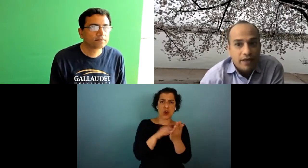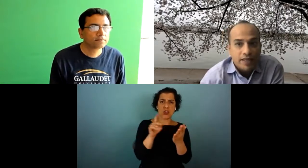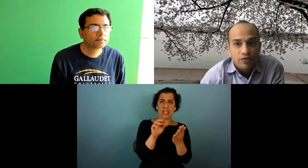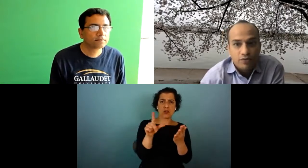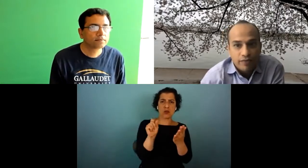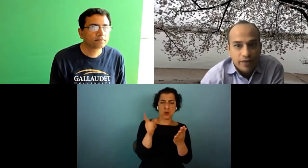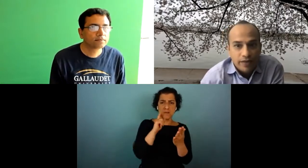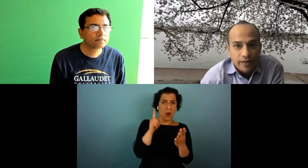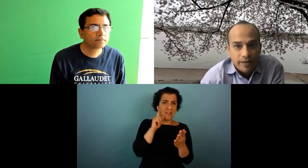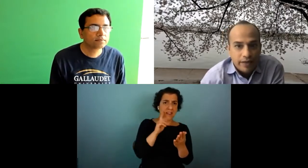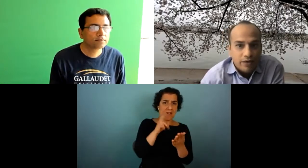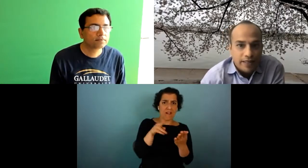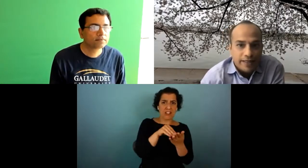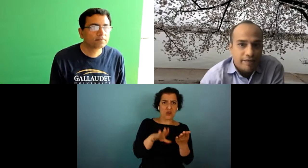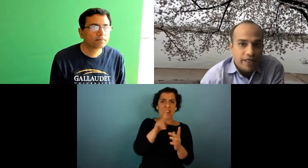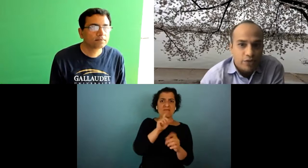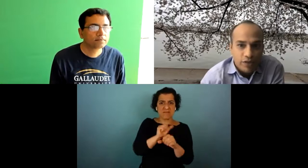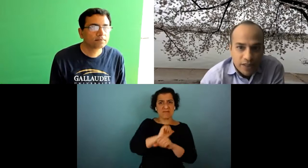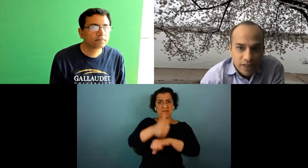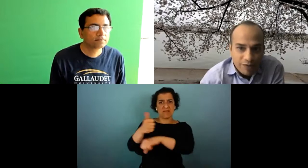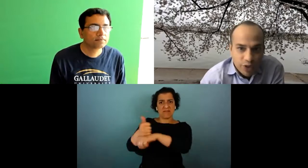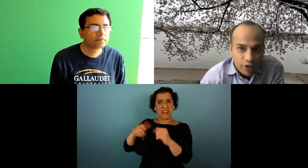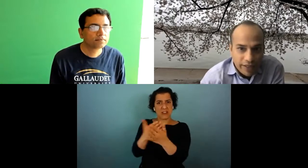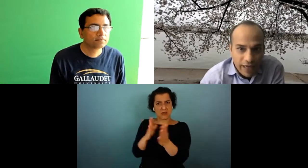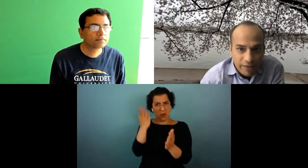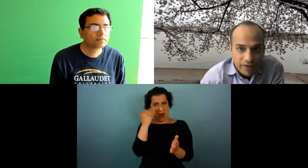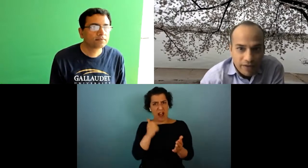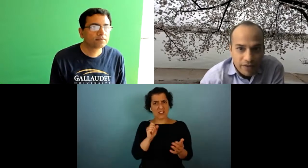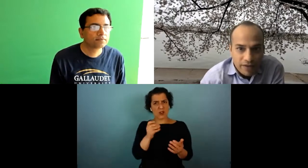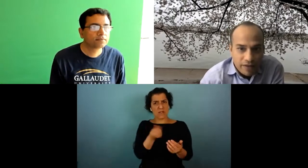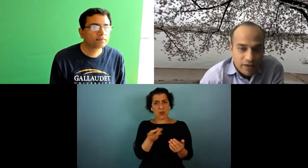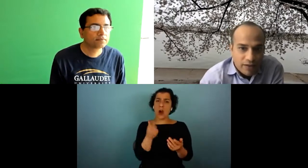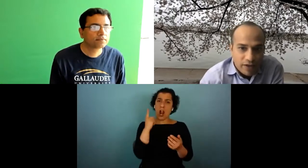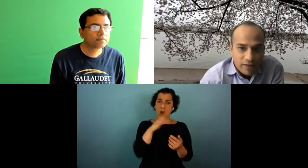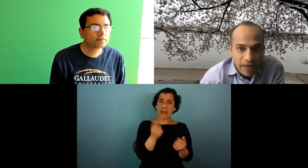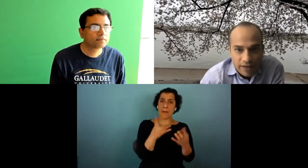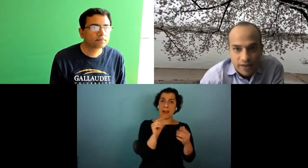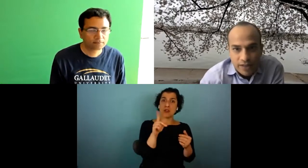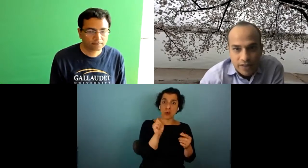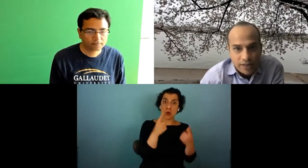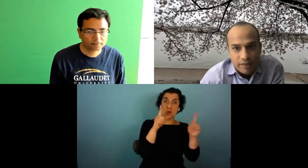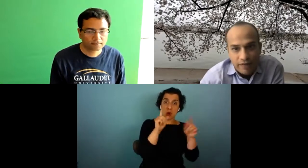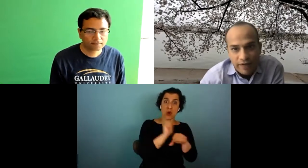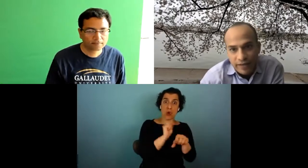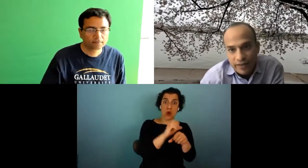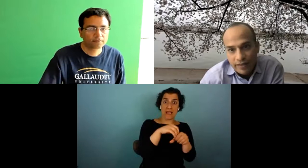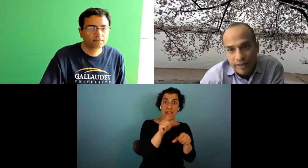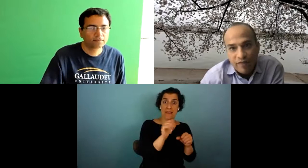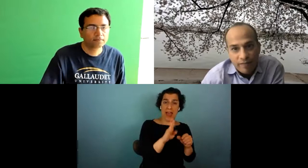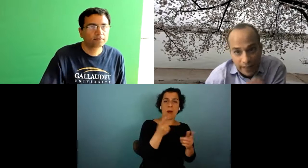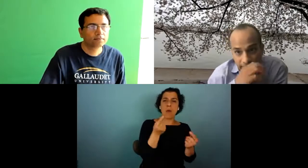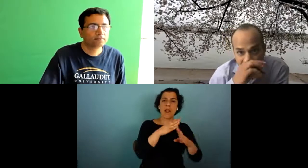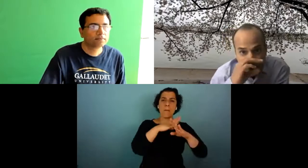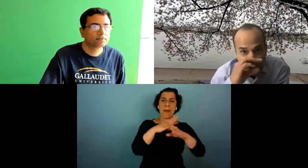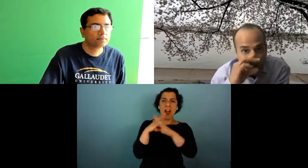in the classroom it looks like there are many tools which work in the lab what are the barriers that prevent them